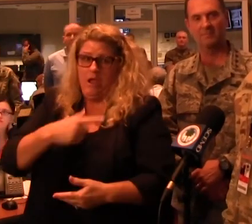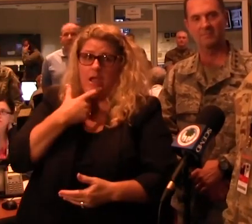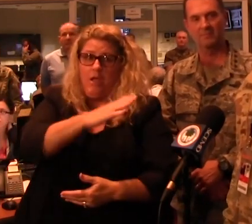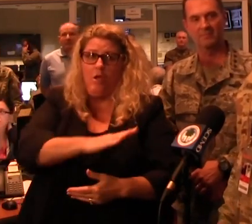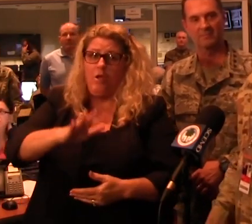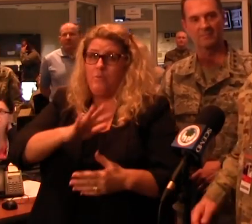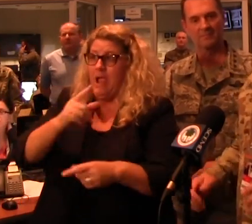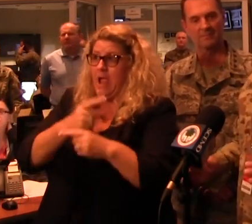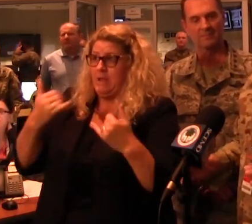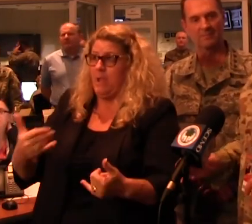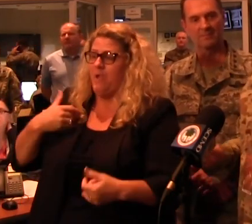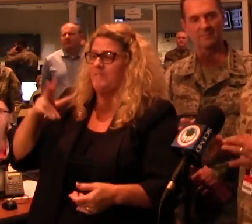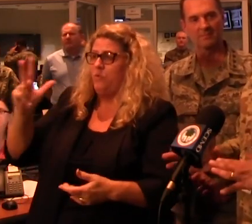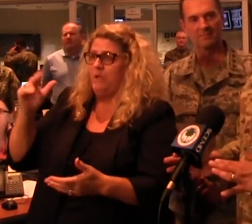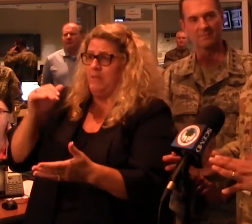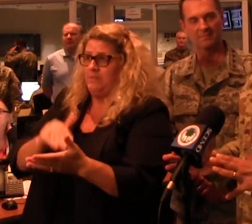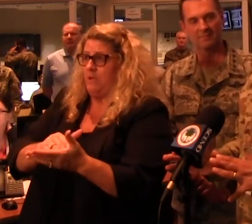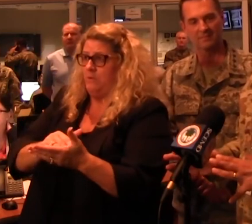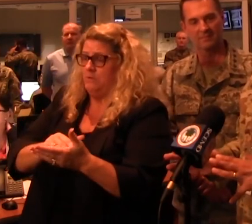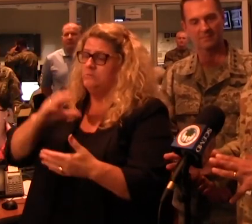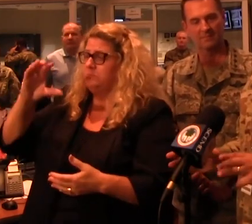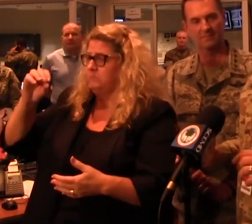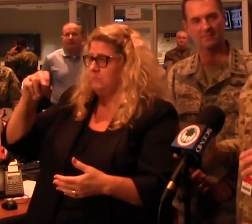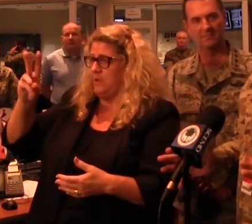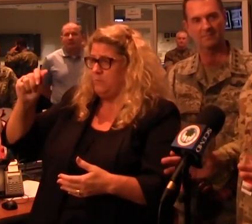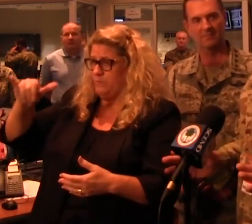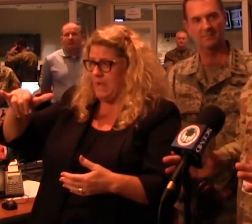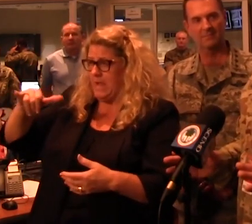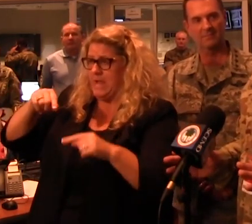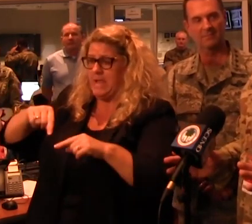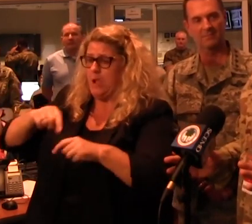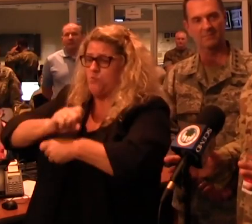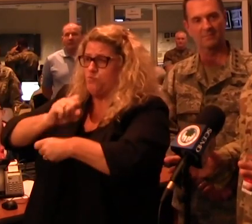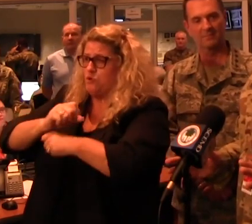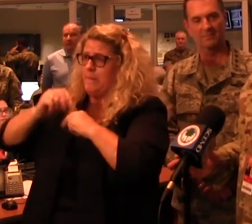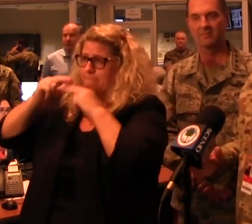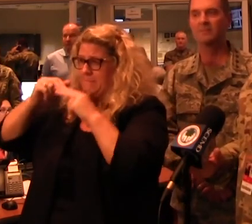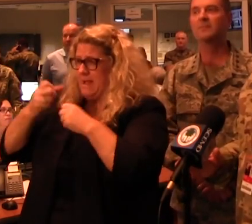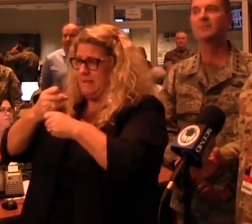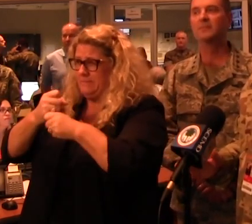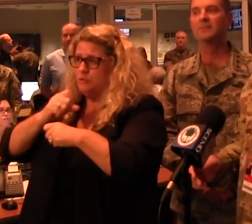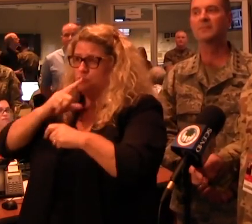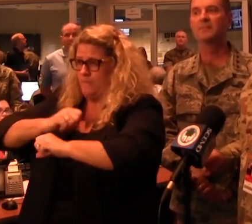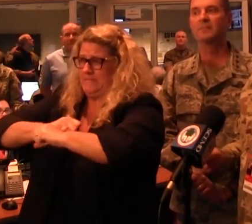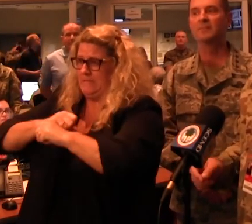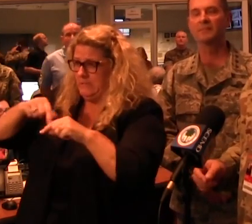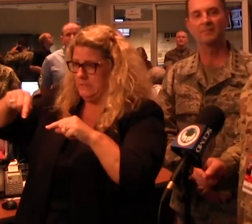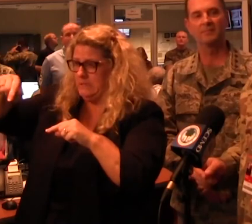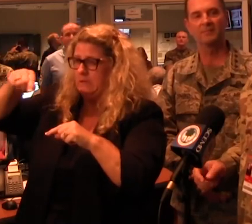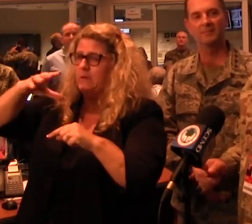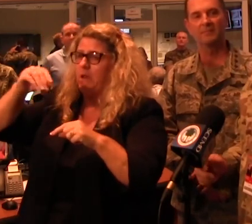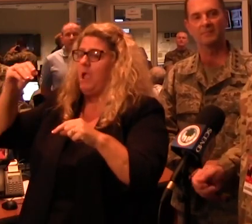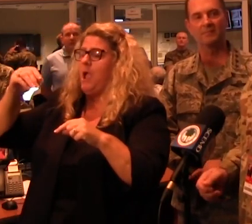mainly on the Conway effort, working infrastructure protection throughout the area, and then